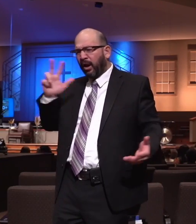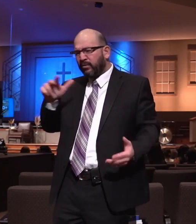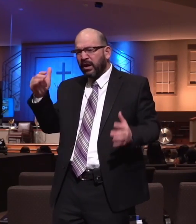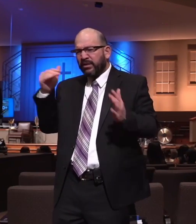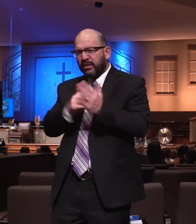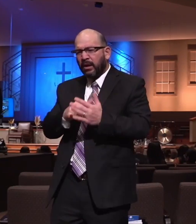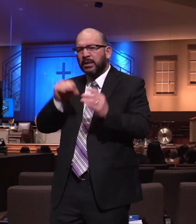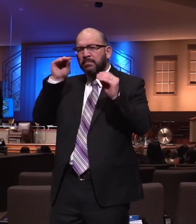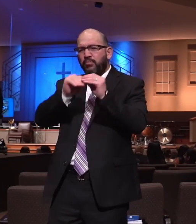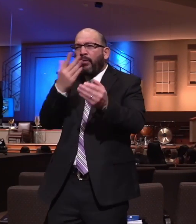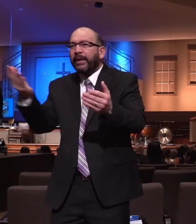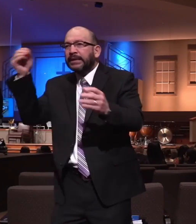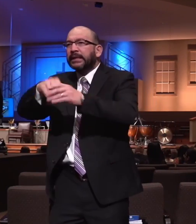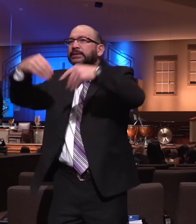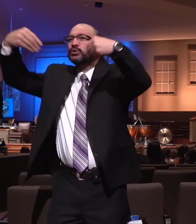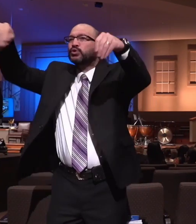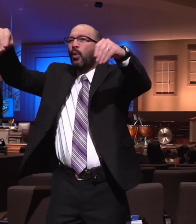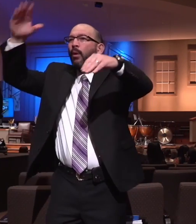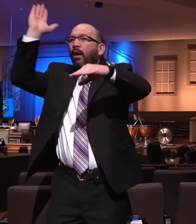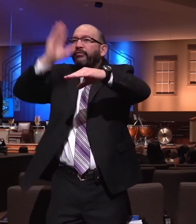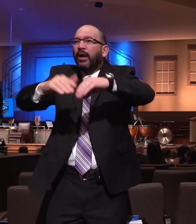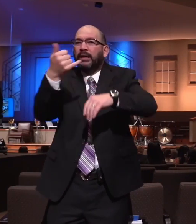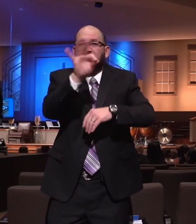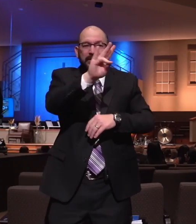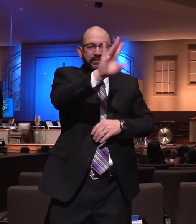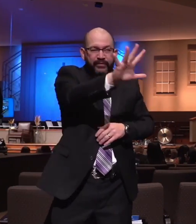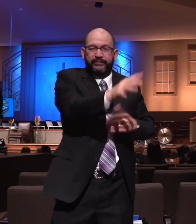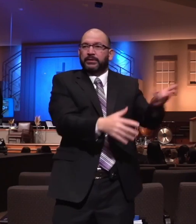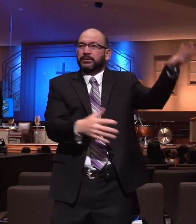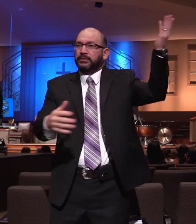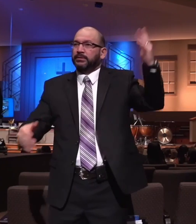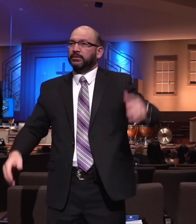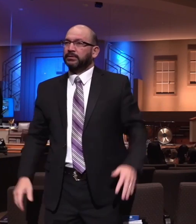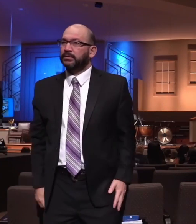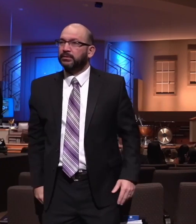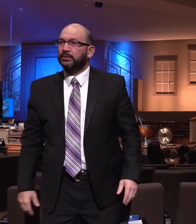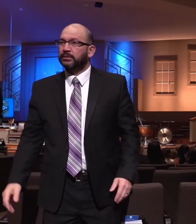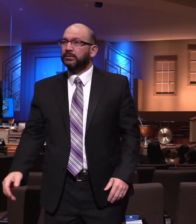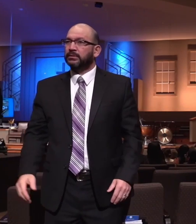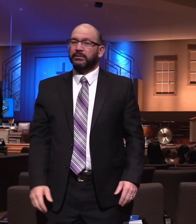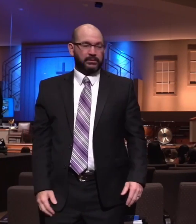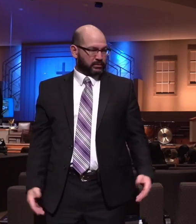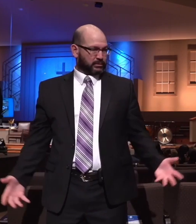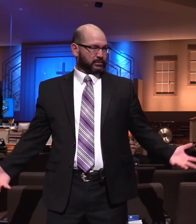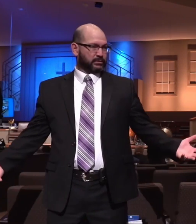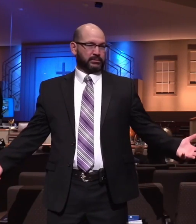33,000 before COVID, different types of things you could buy at the grocery store.